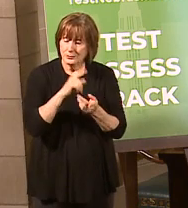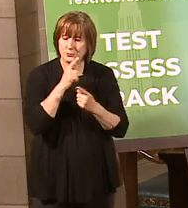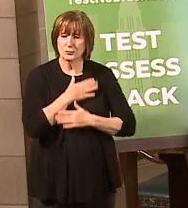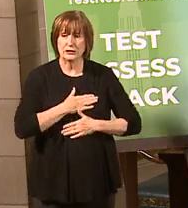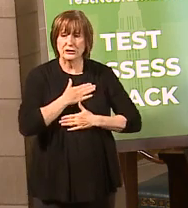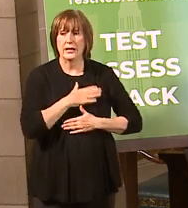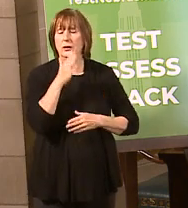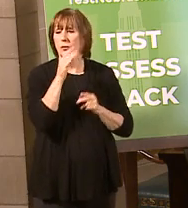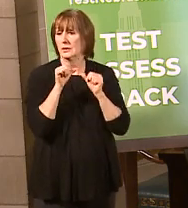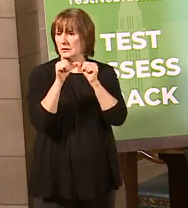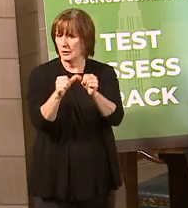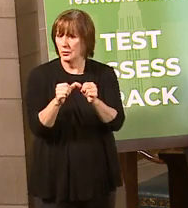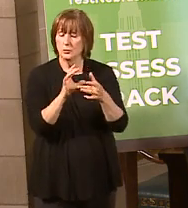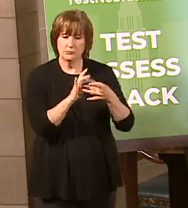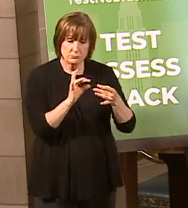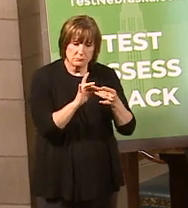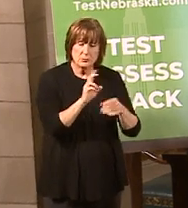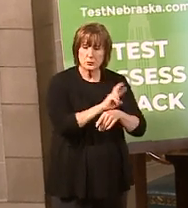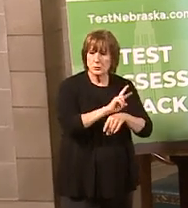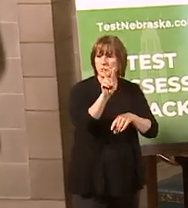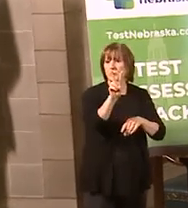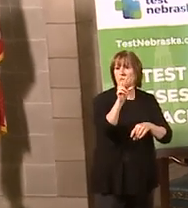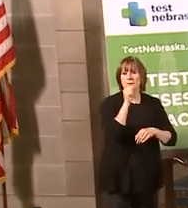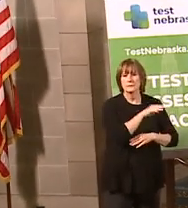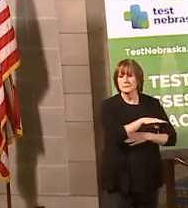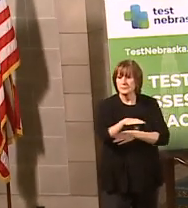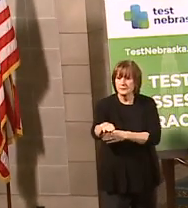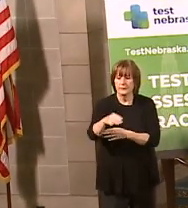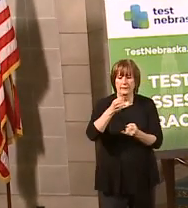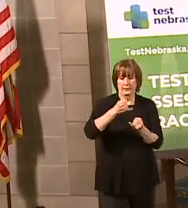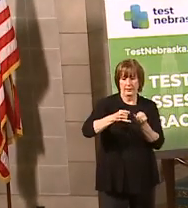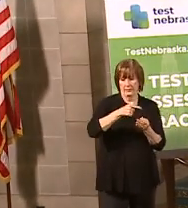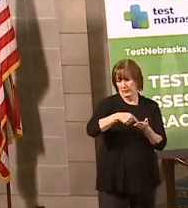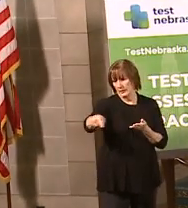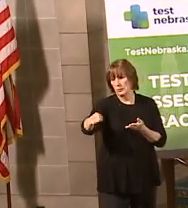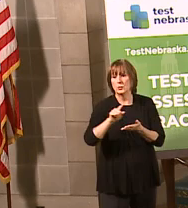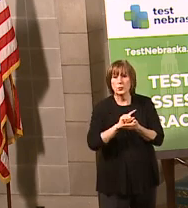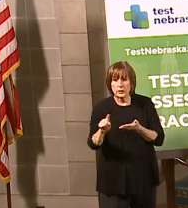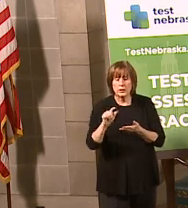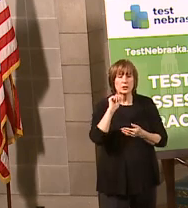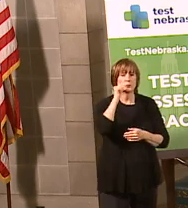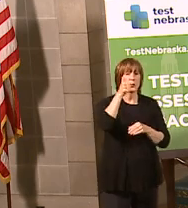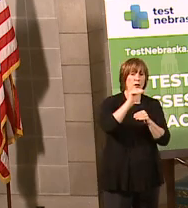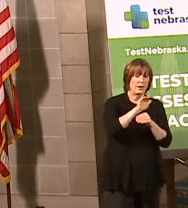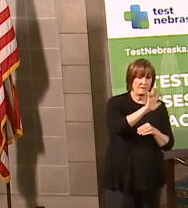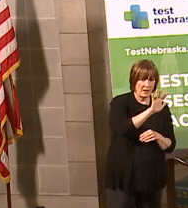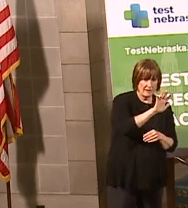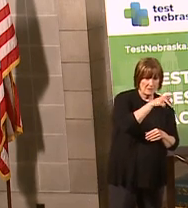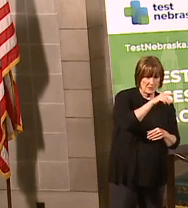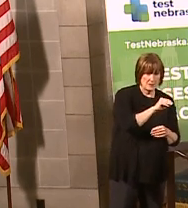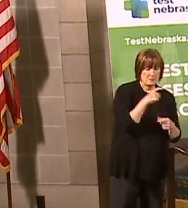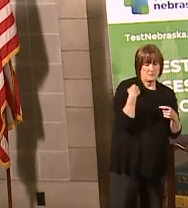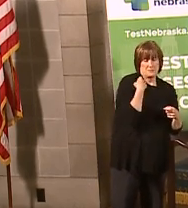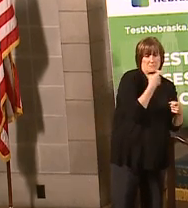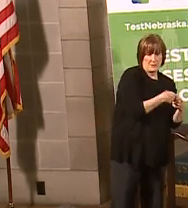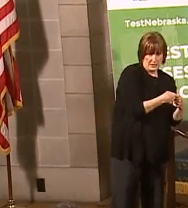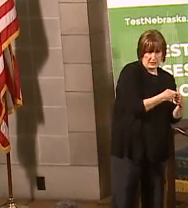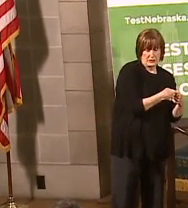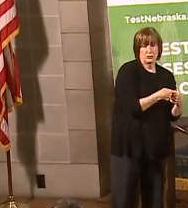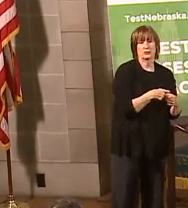Appreciate it. Again, we will continue to have these briefings 2 o'clock central time. The rest of the week, tomorrow night at 5 p.m., we'll have the Spanish language briefing